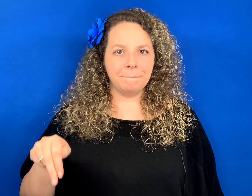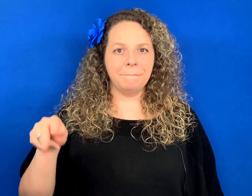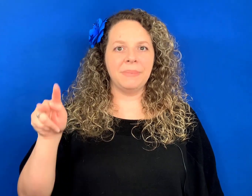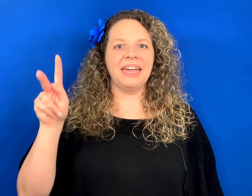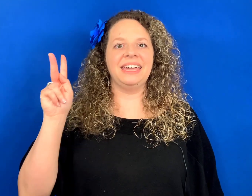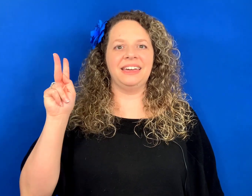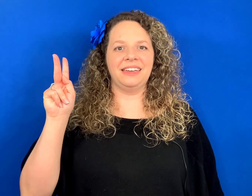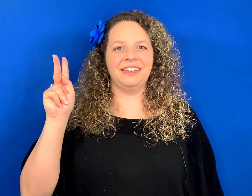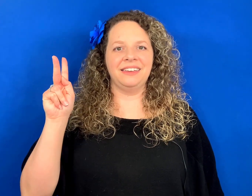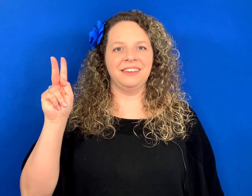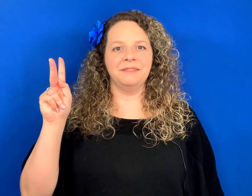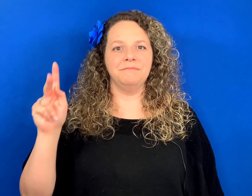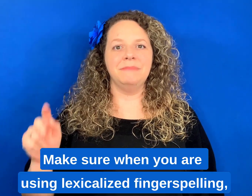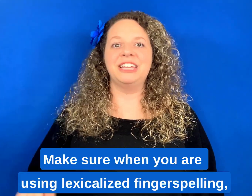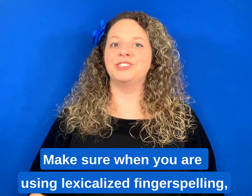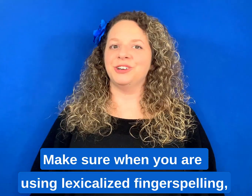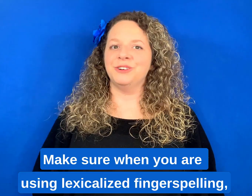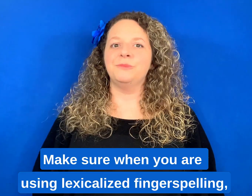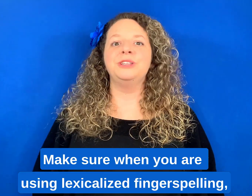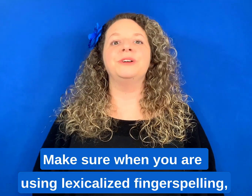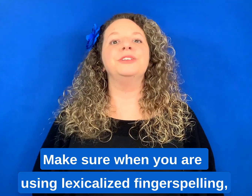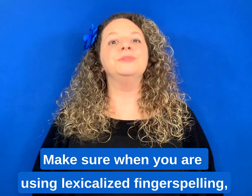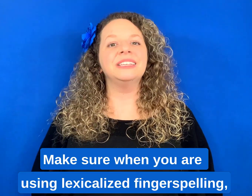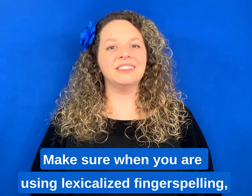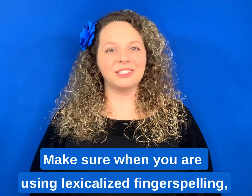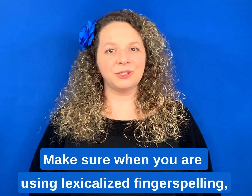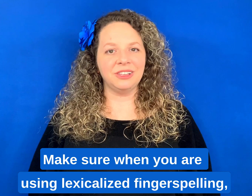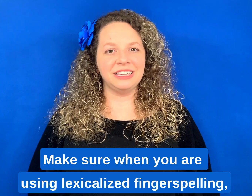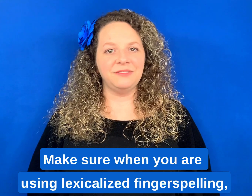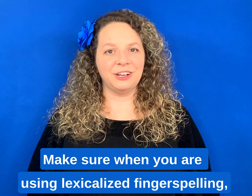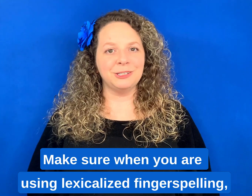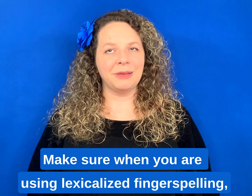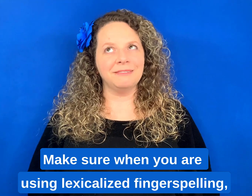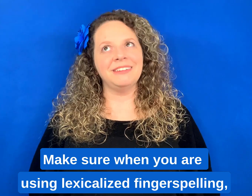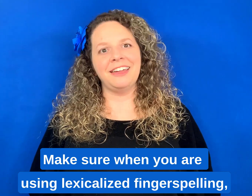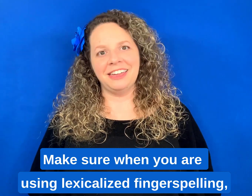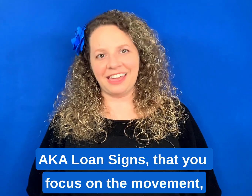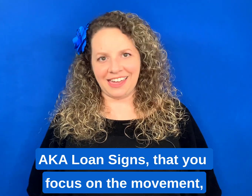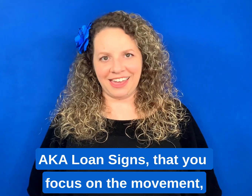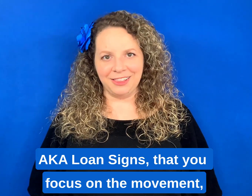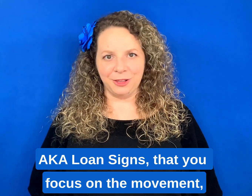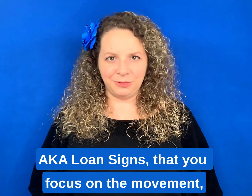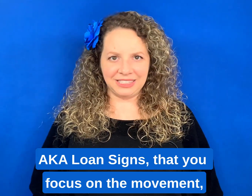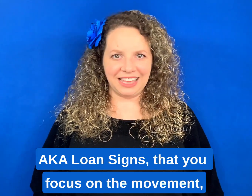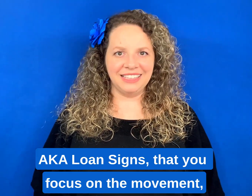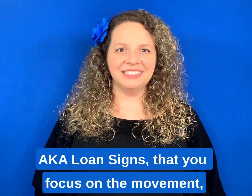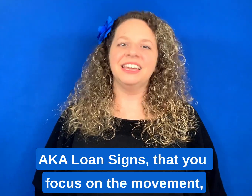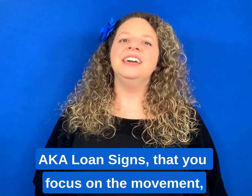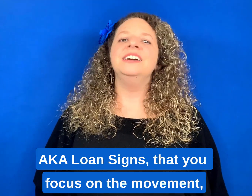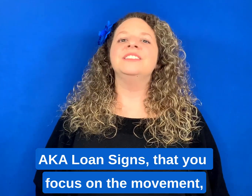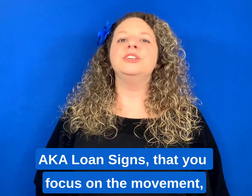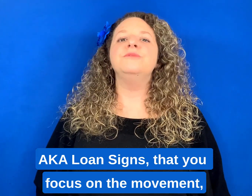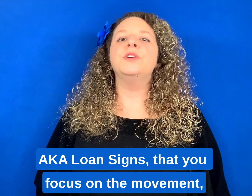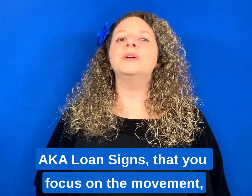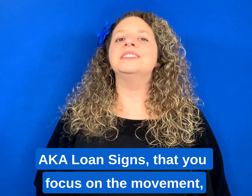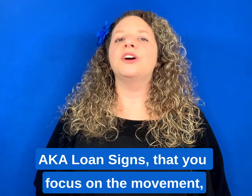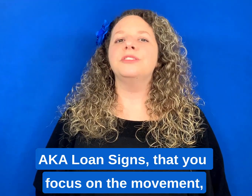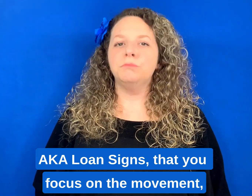BANK. Make sure, when you are using lexicalized fingerspelling, a.k.a. loan signs, that you focus on the